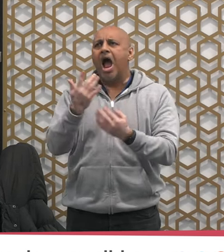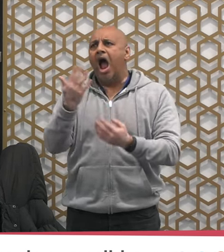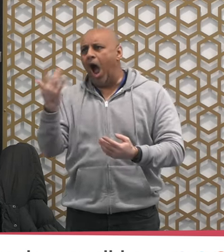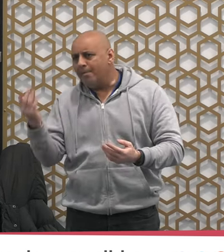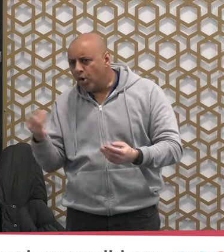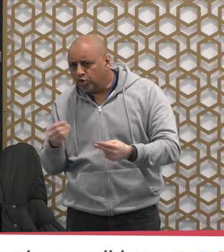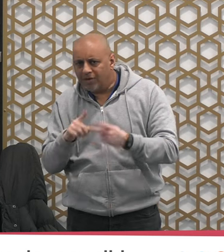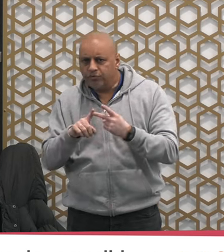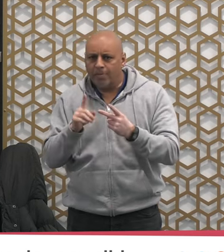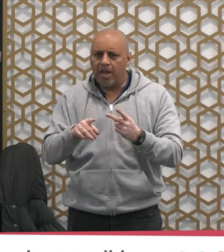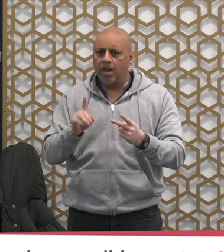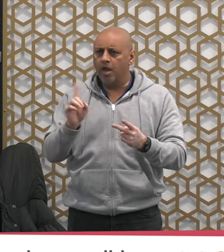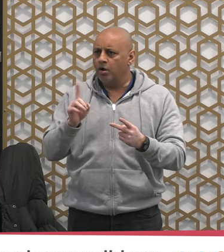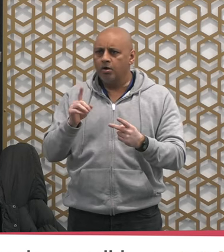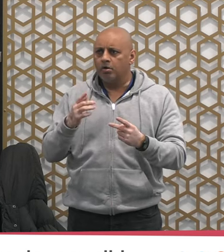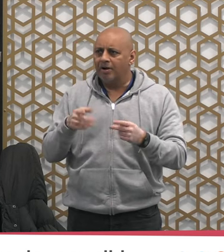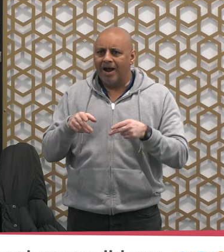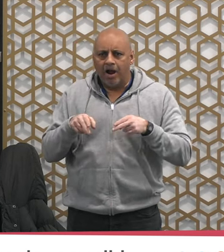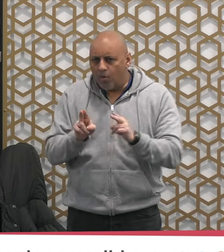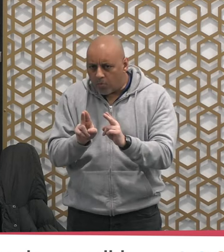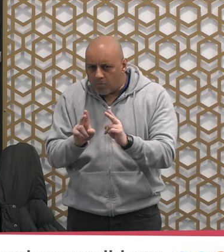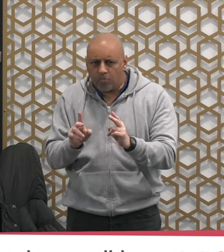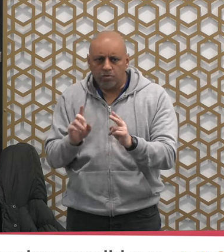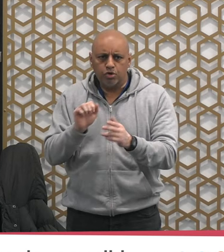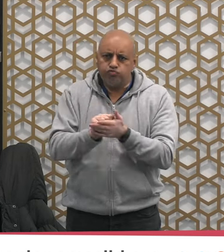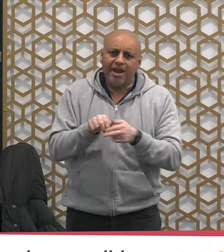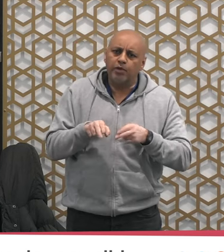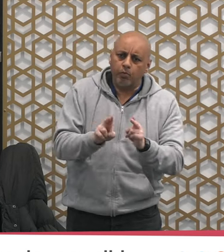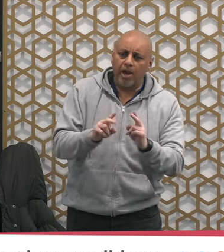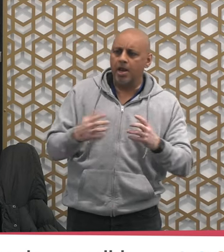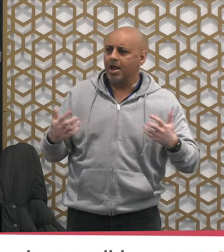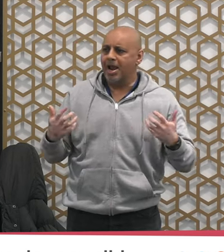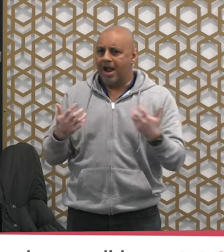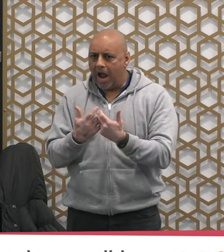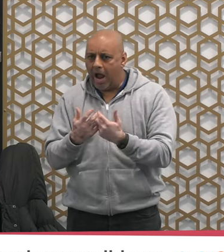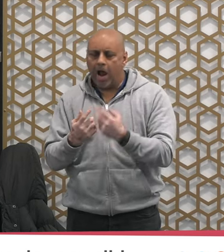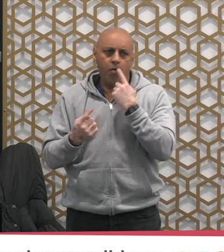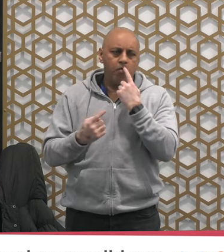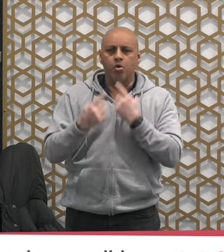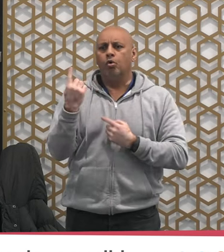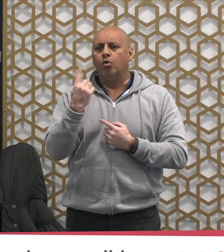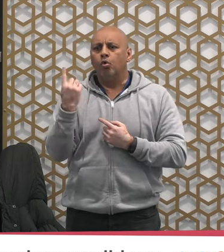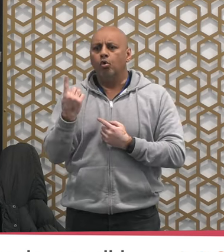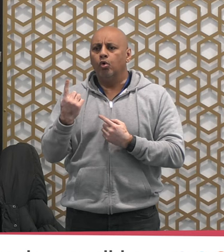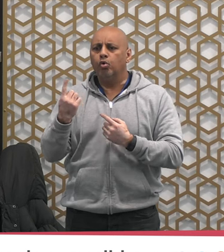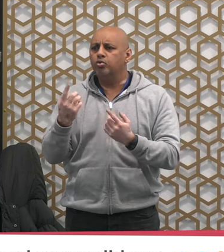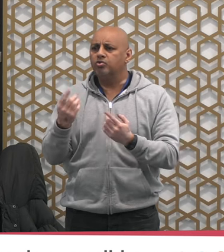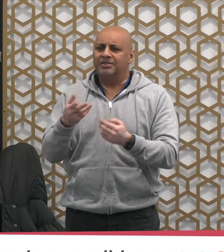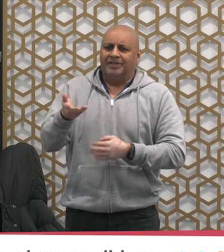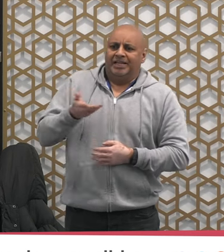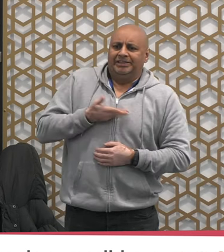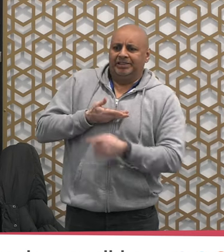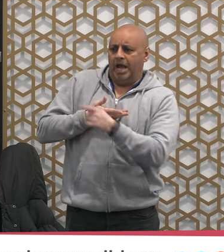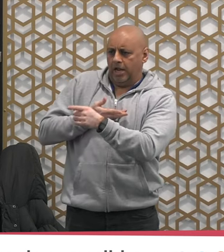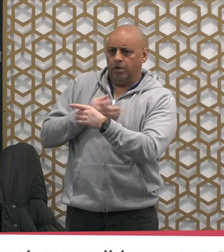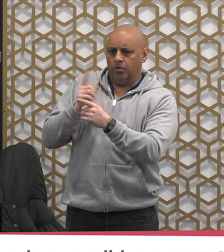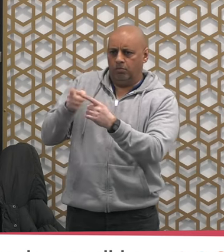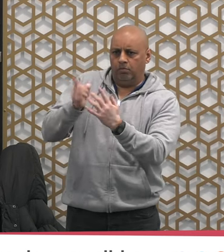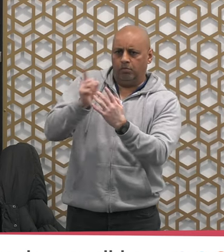are the condition of zakah the people who are entitled to zakah you need to know all of that for that again we have arranged